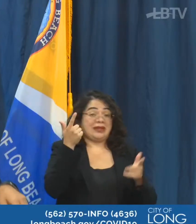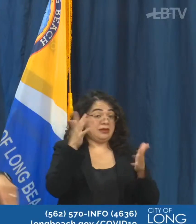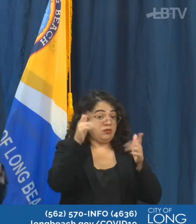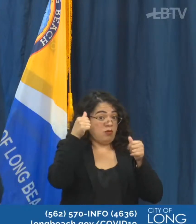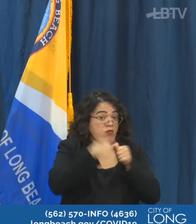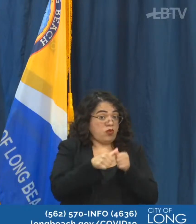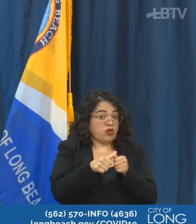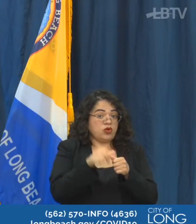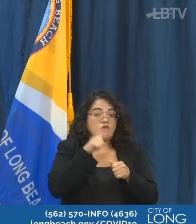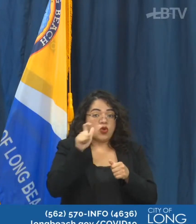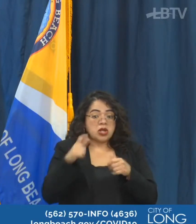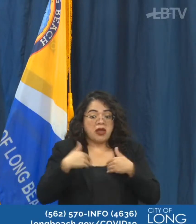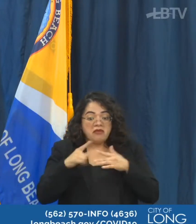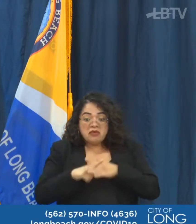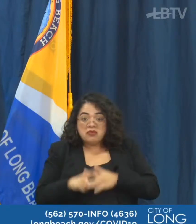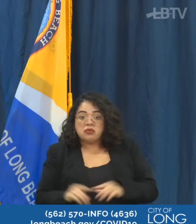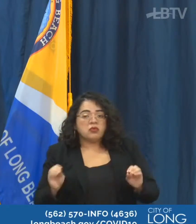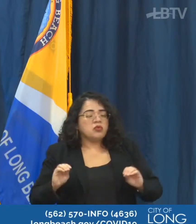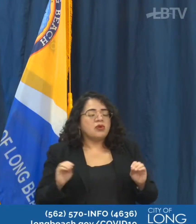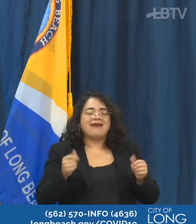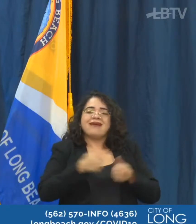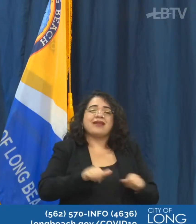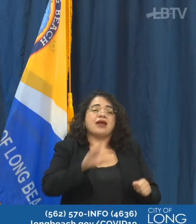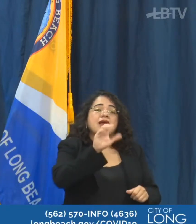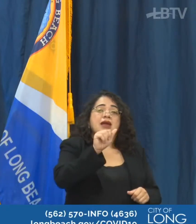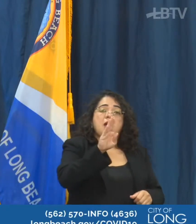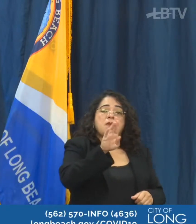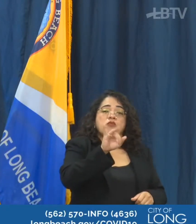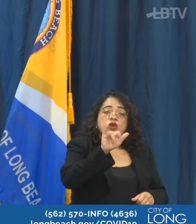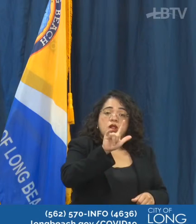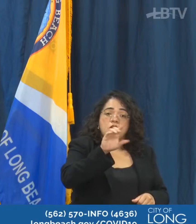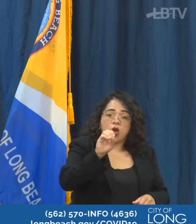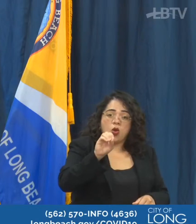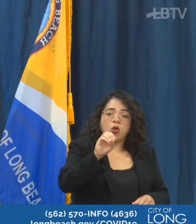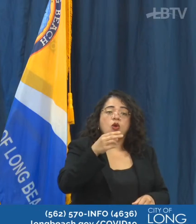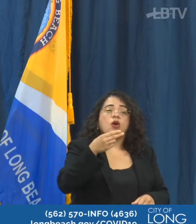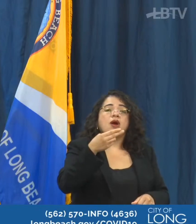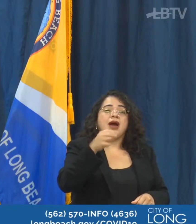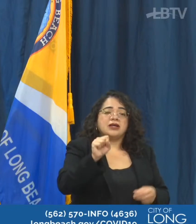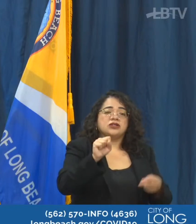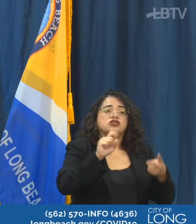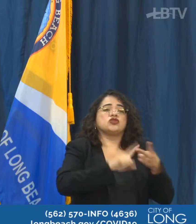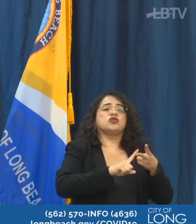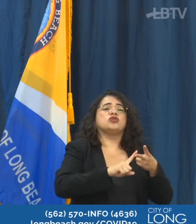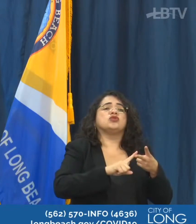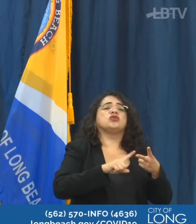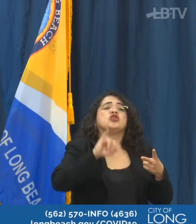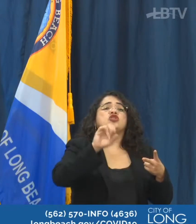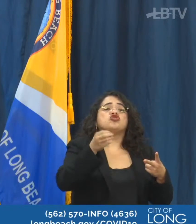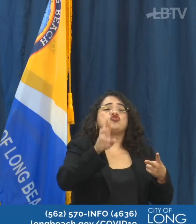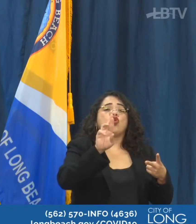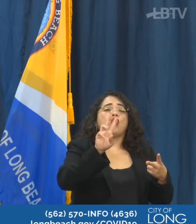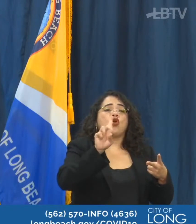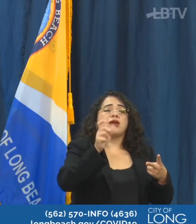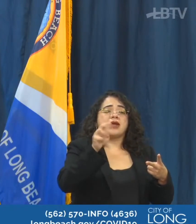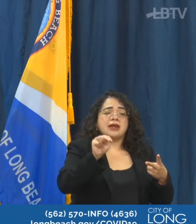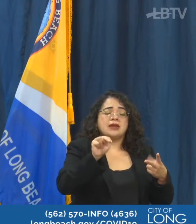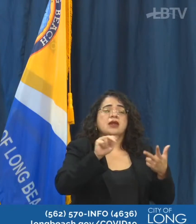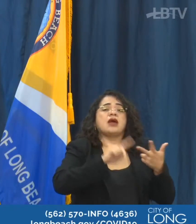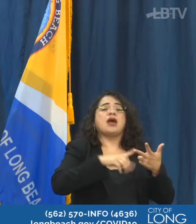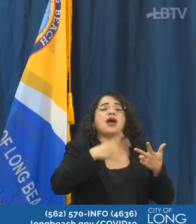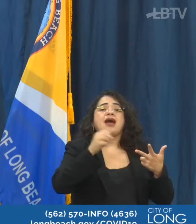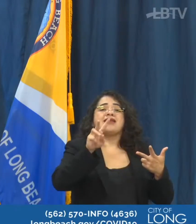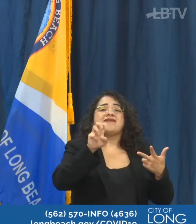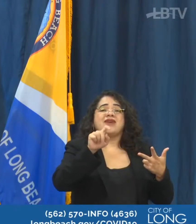And that, of course, is Cabrillo High School, Jordan High School and veterans. You can get a test whether you have symptoms or not. And then all the other